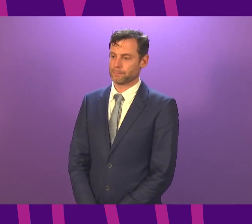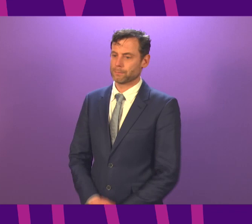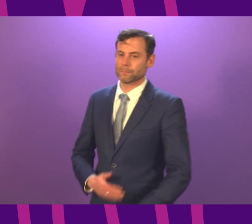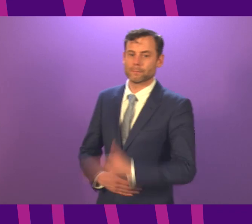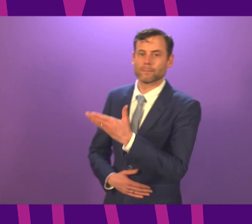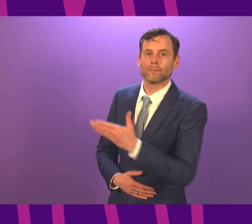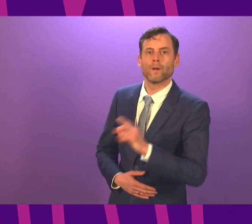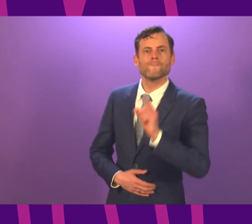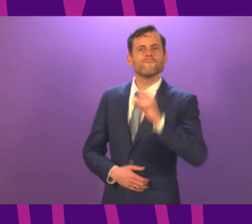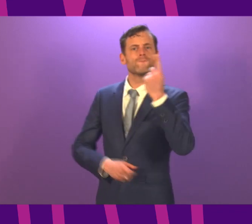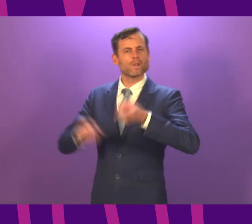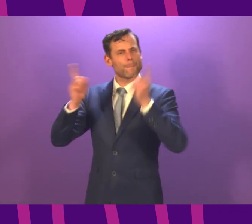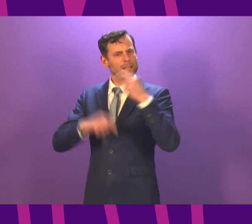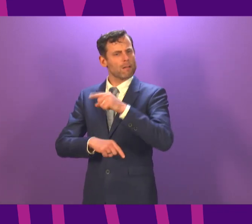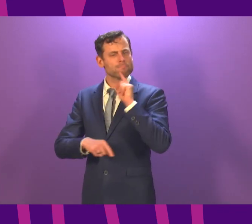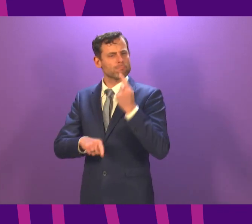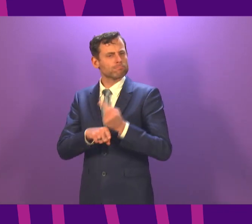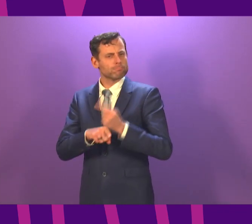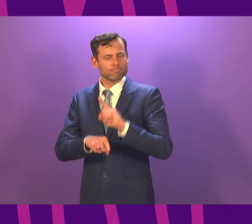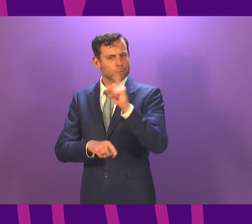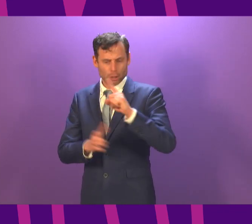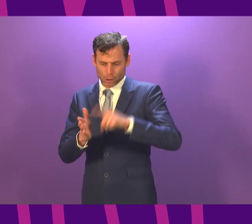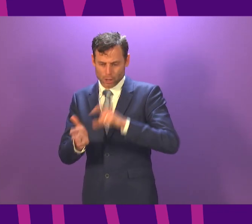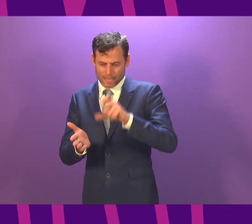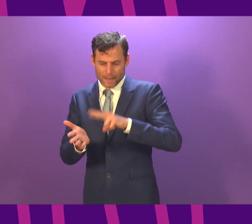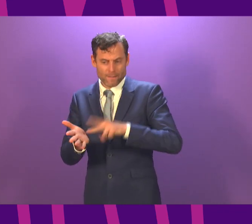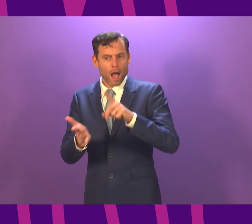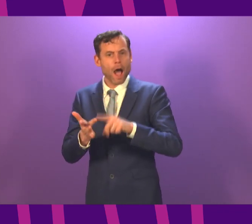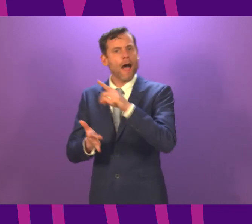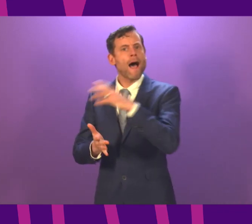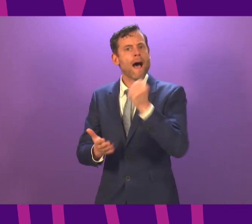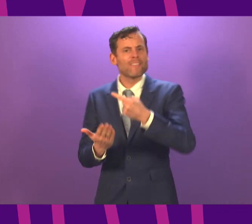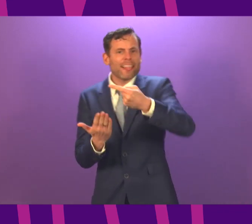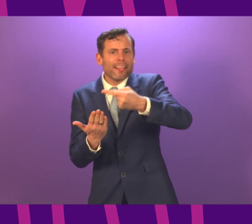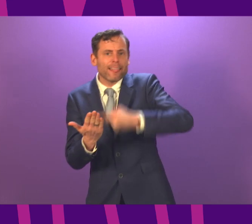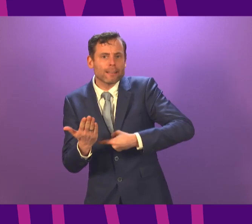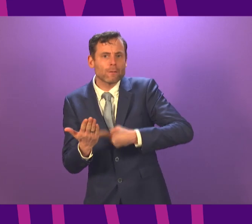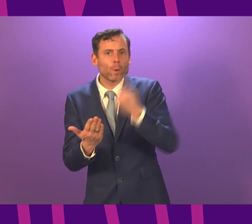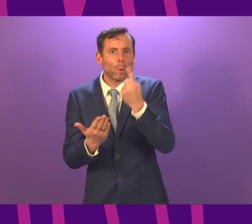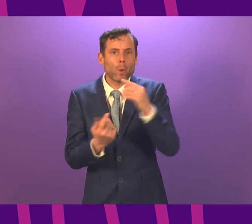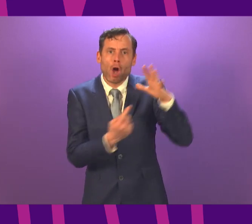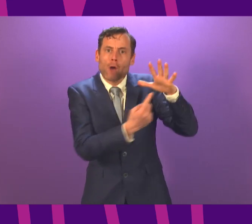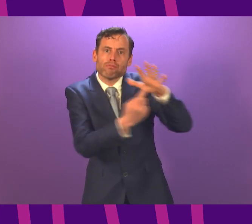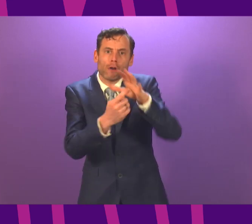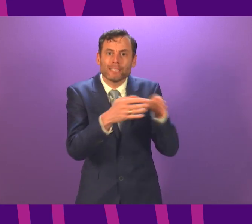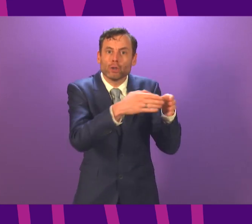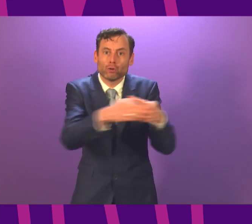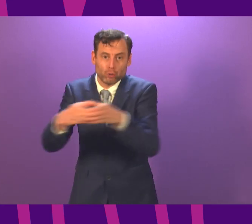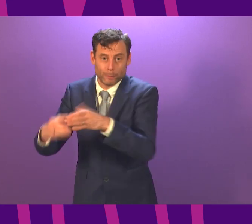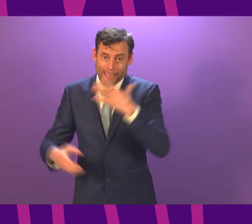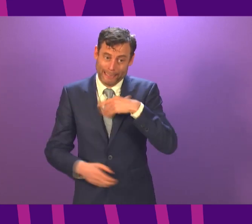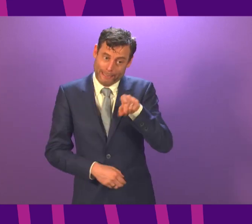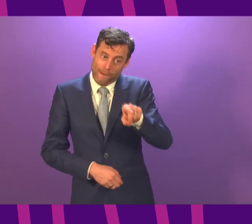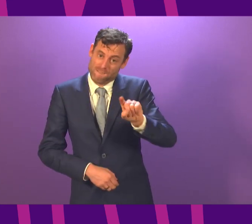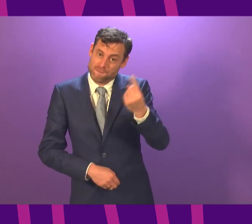The first minister spoke about vaccinating everyone on the JCVI priority list by early May. However, there is still considerable uncertainty